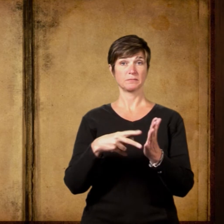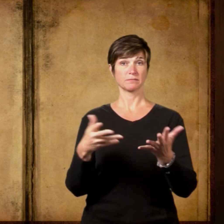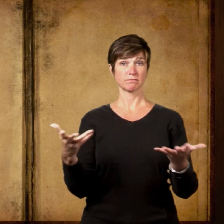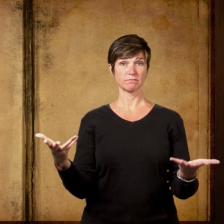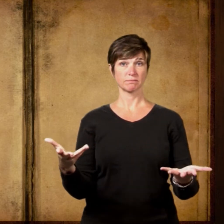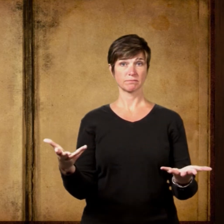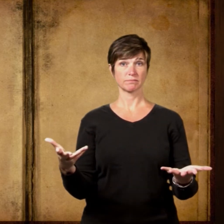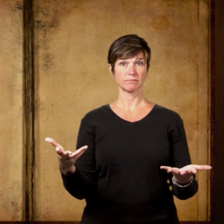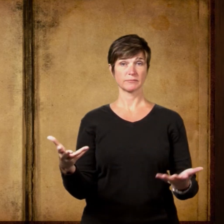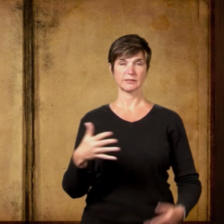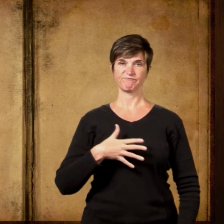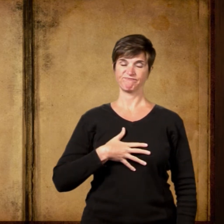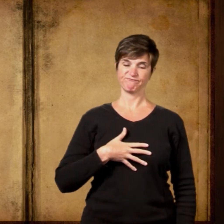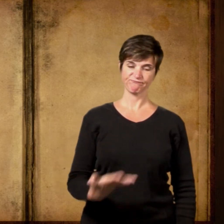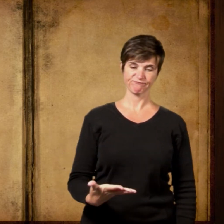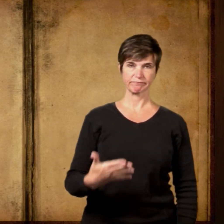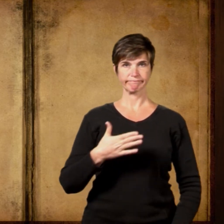Done merely out of duty